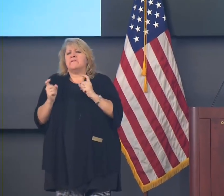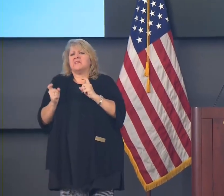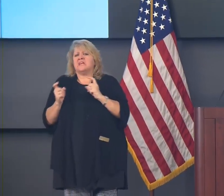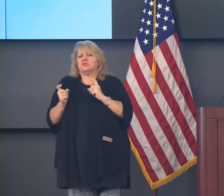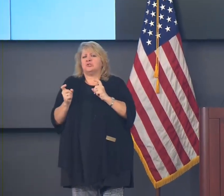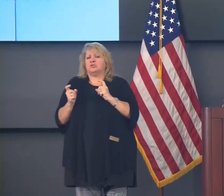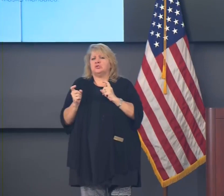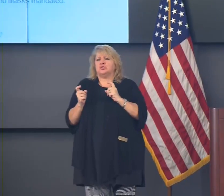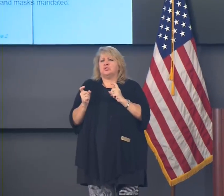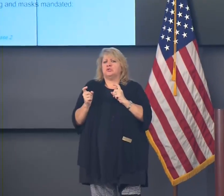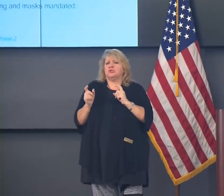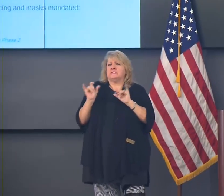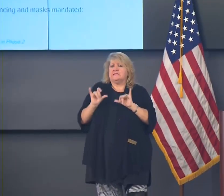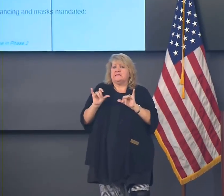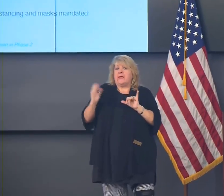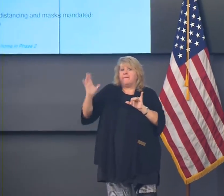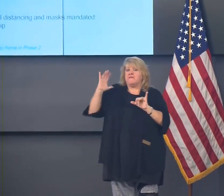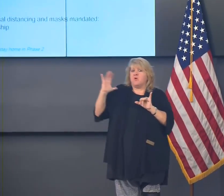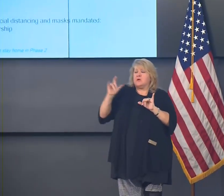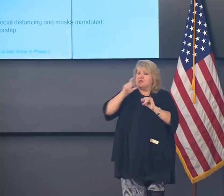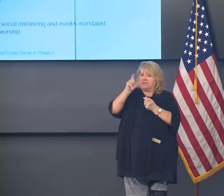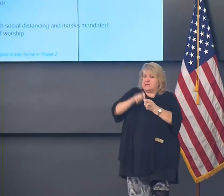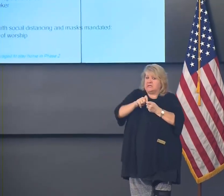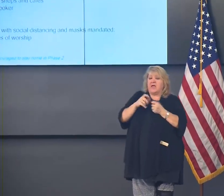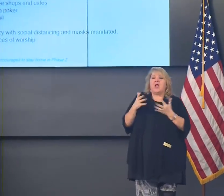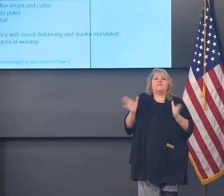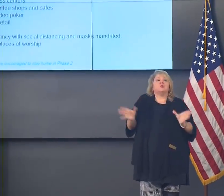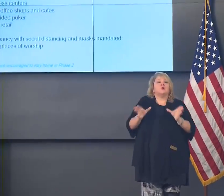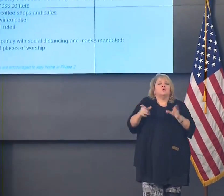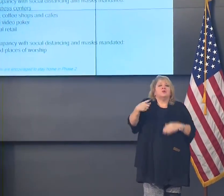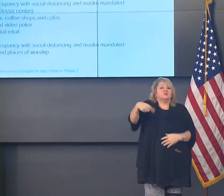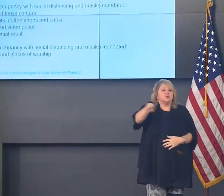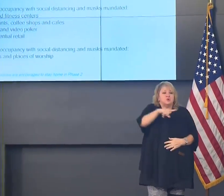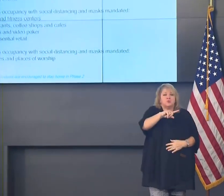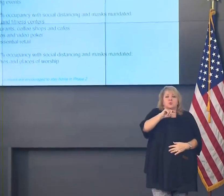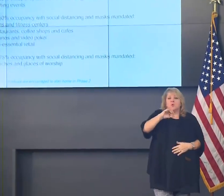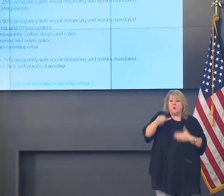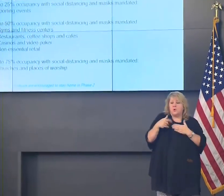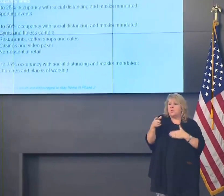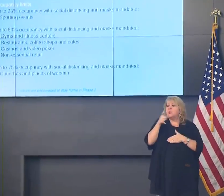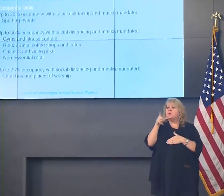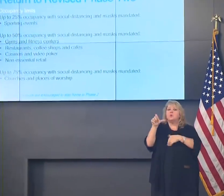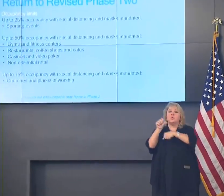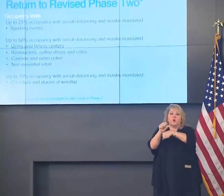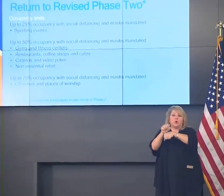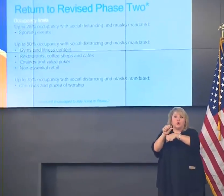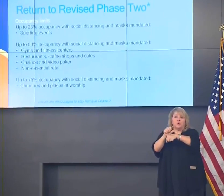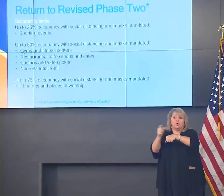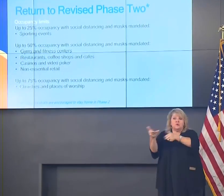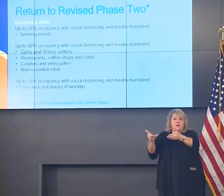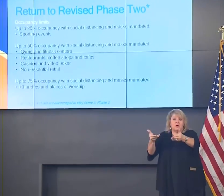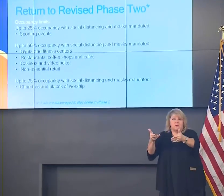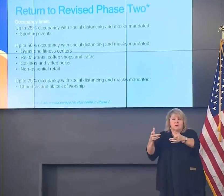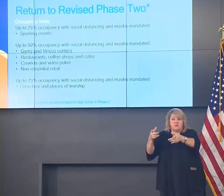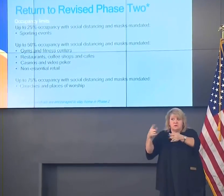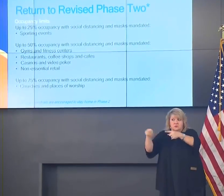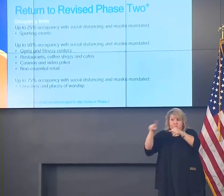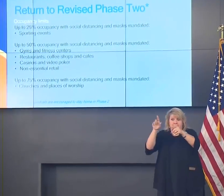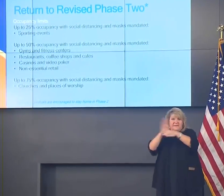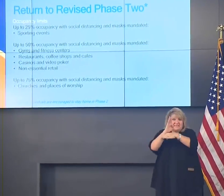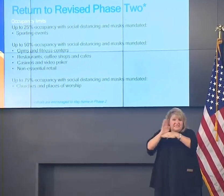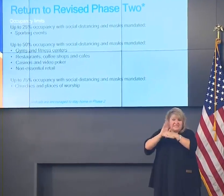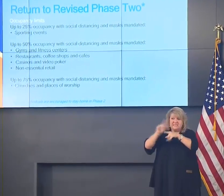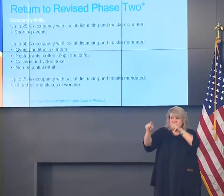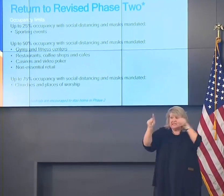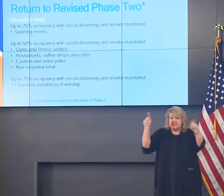And I'm encouraging all employers, public and private, this won't be in the proclamation, but we know